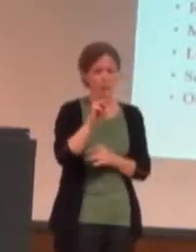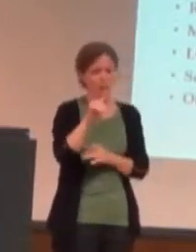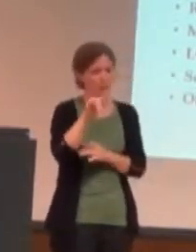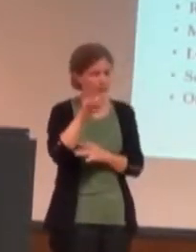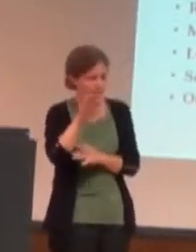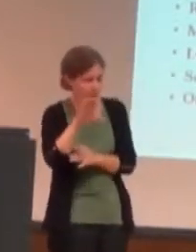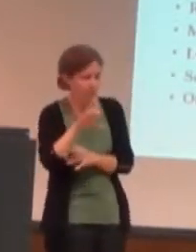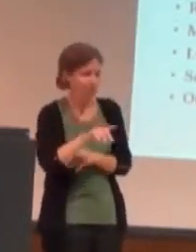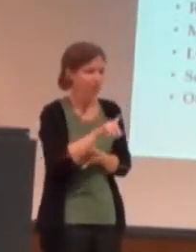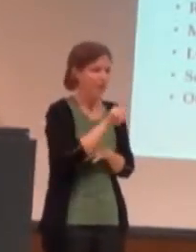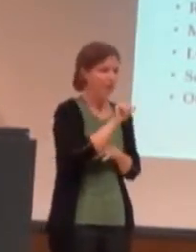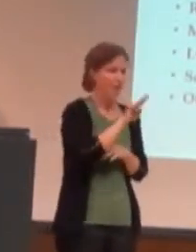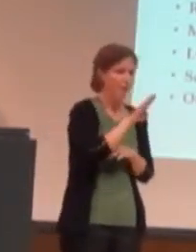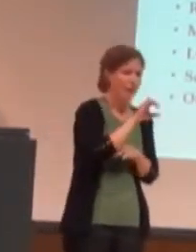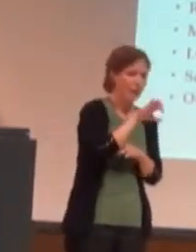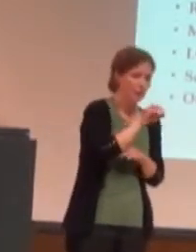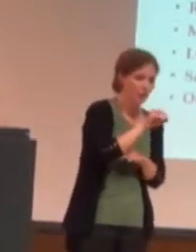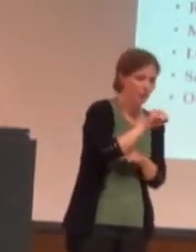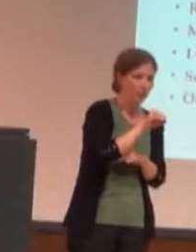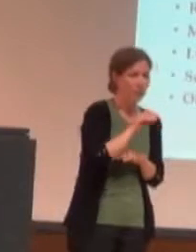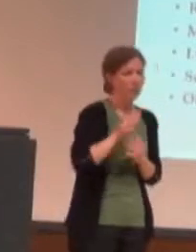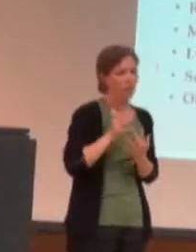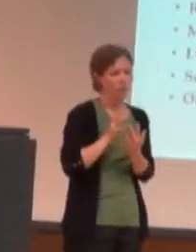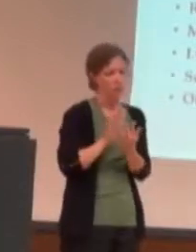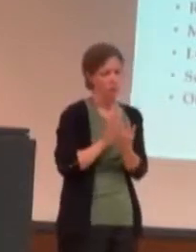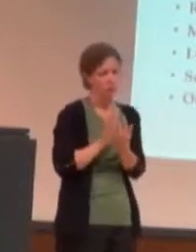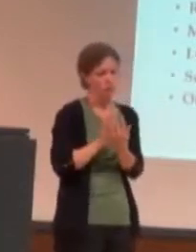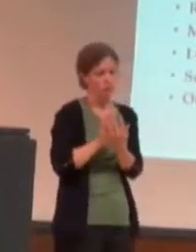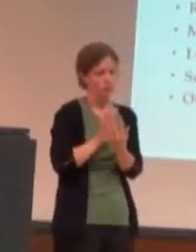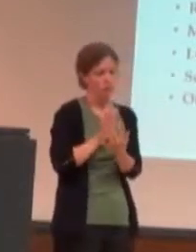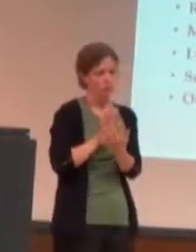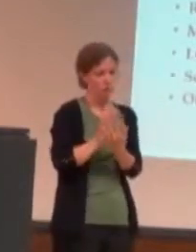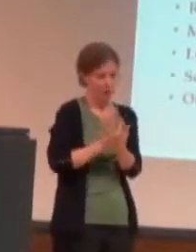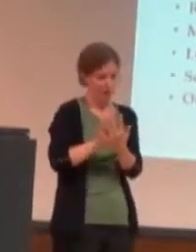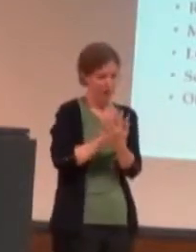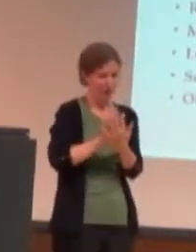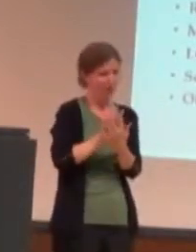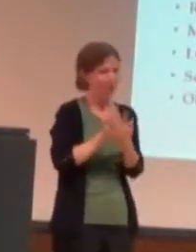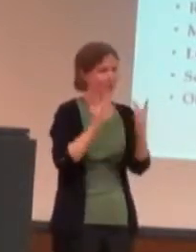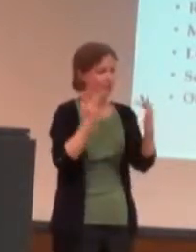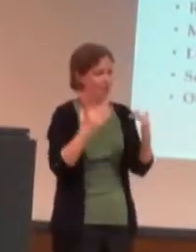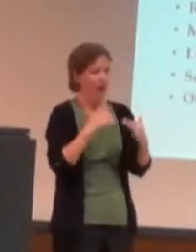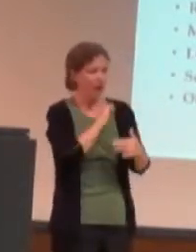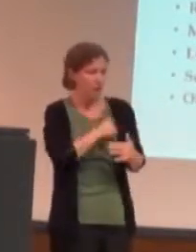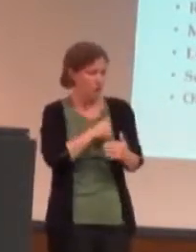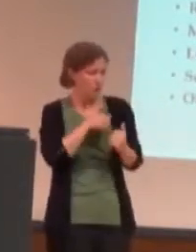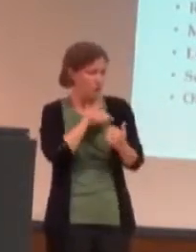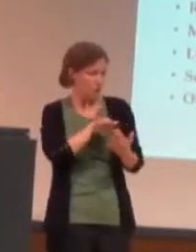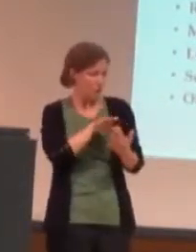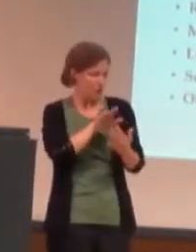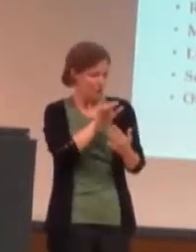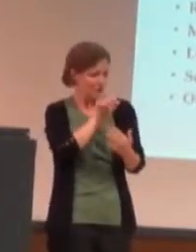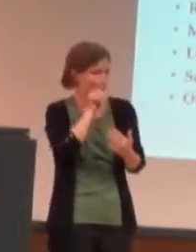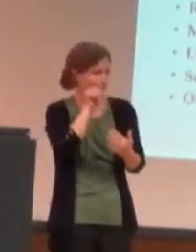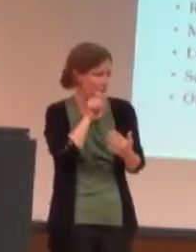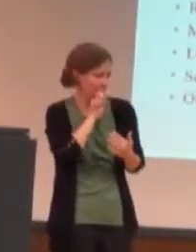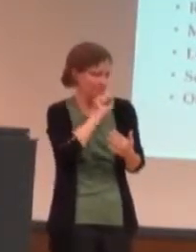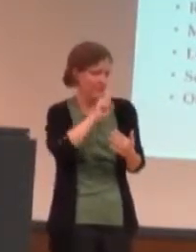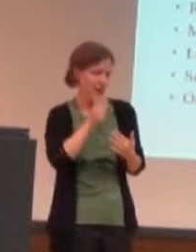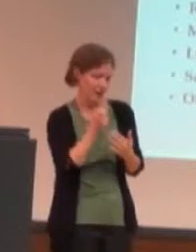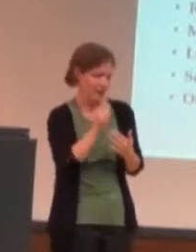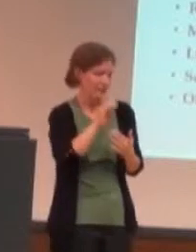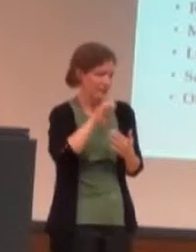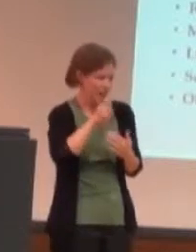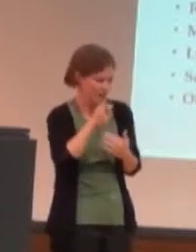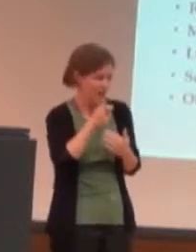libido, sex drive, free area, attitudes towards sex. So, what asexuals